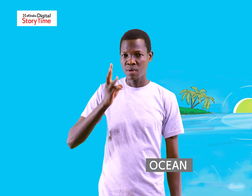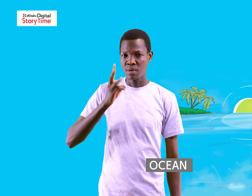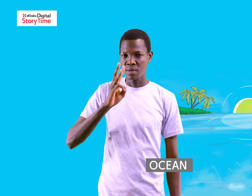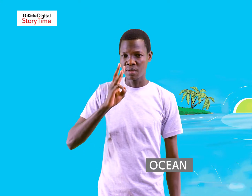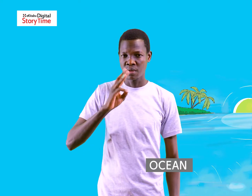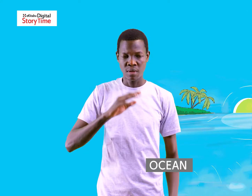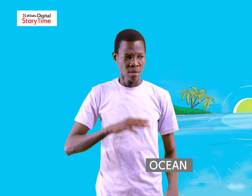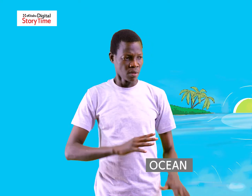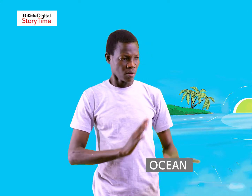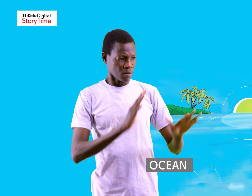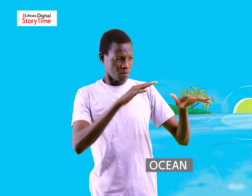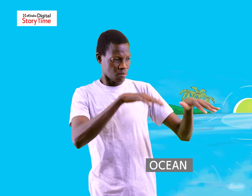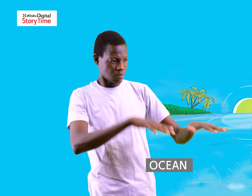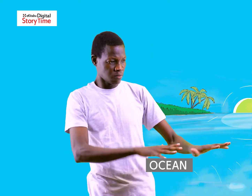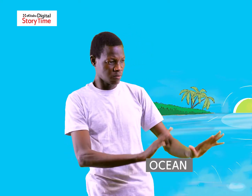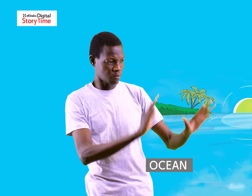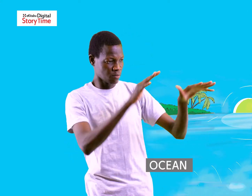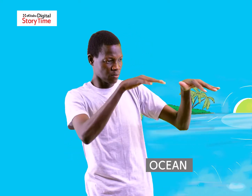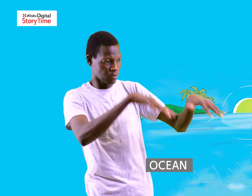ocean